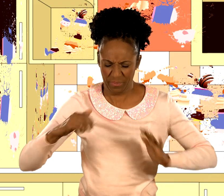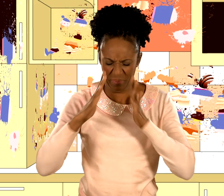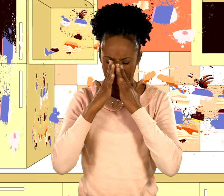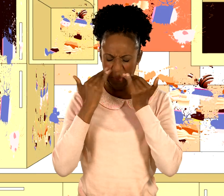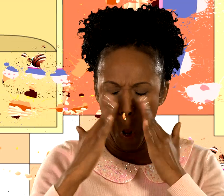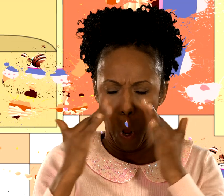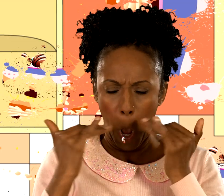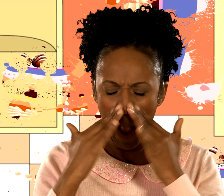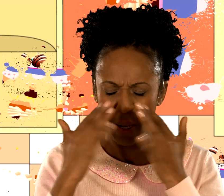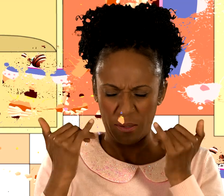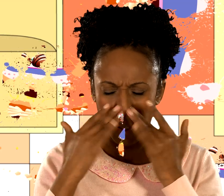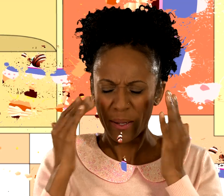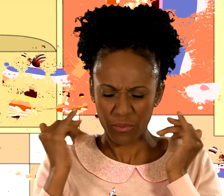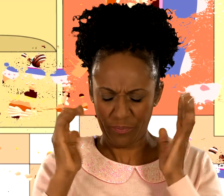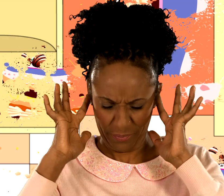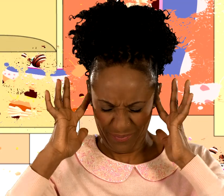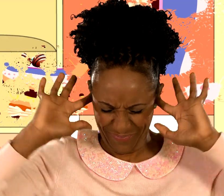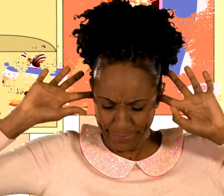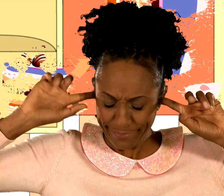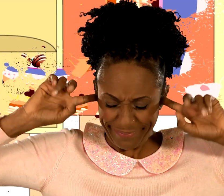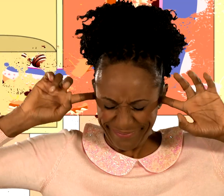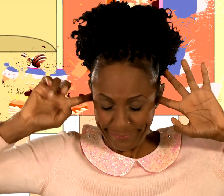As it drips from my nose And collects in my ears